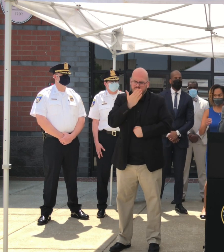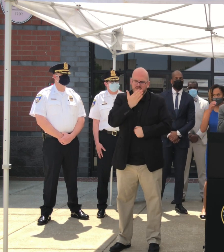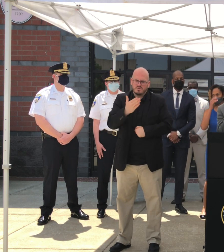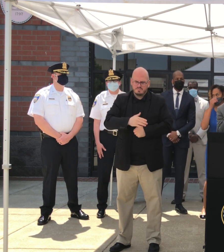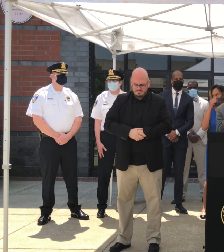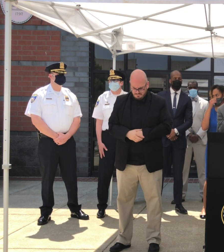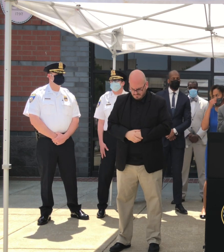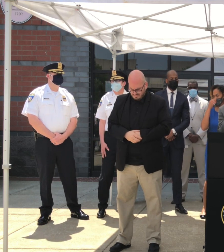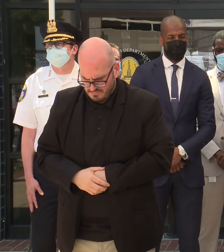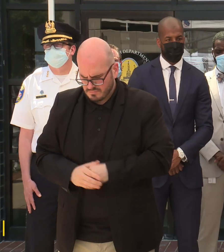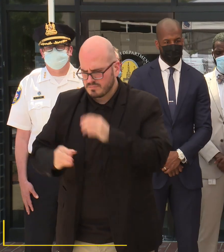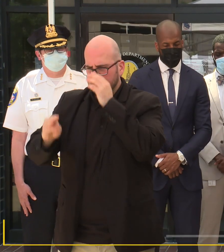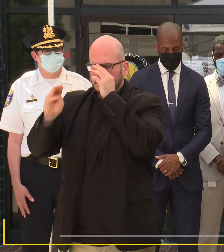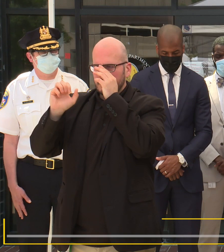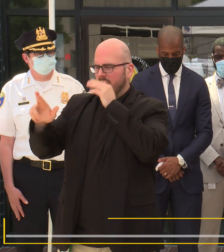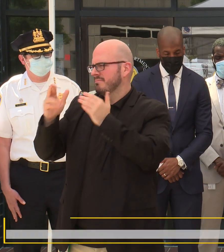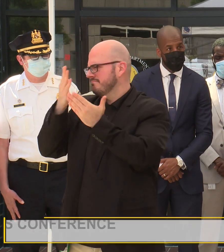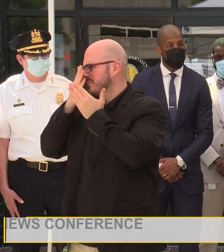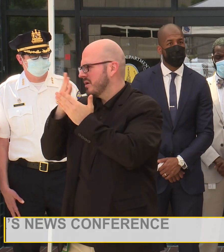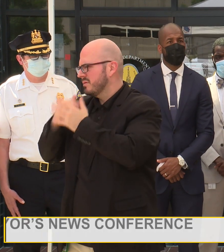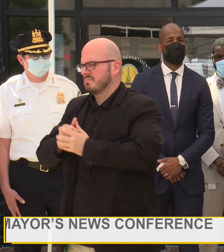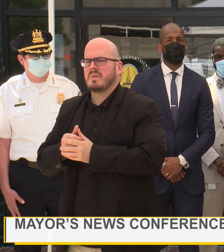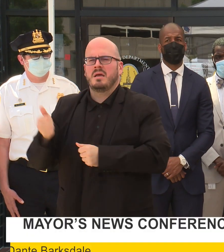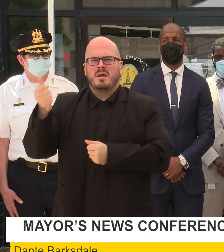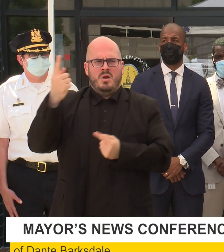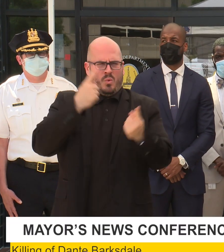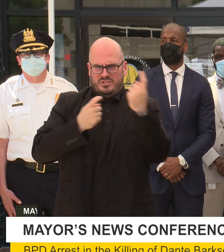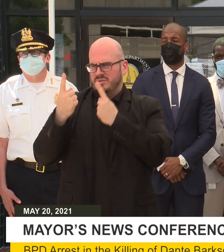Thank you. Thank you. Questions?